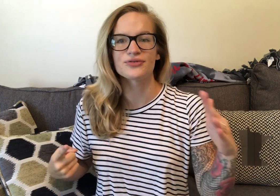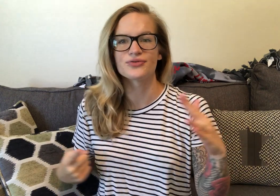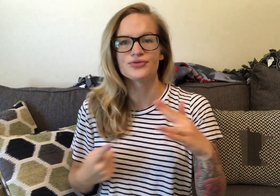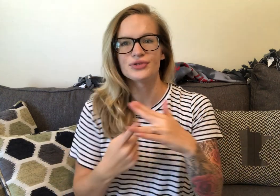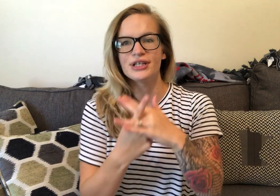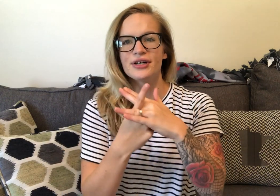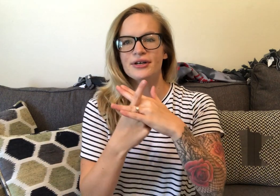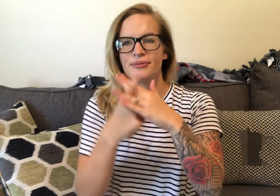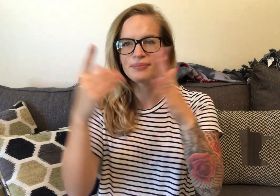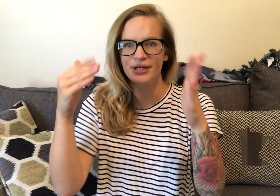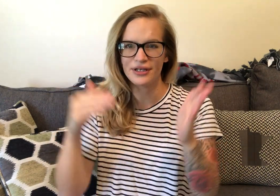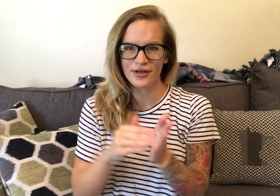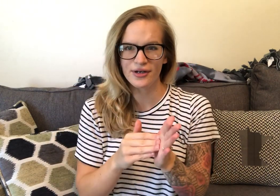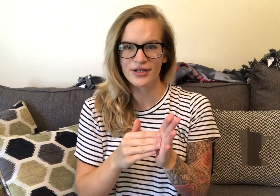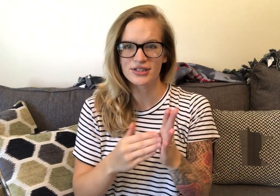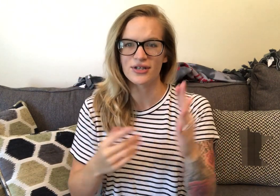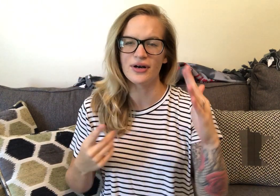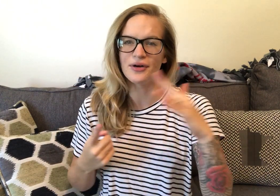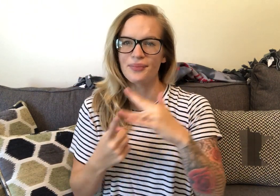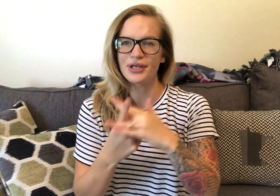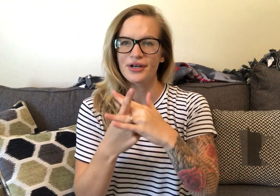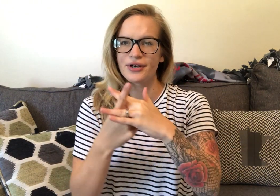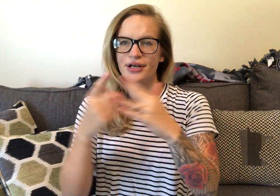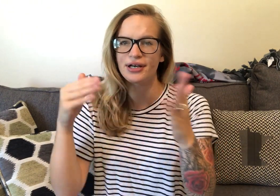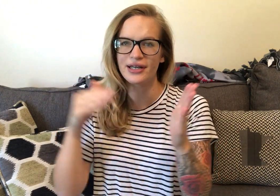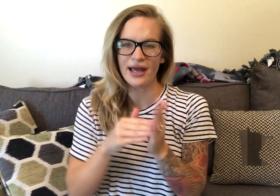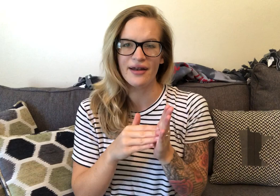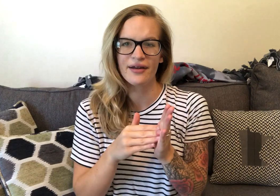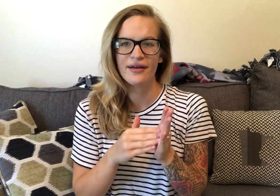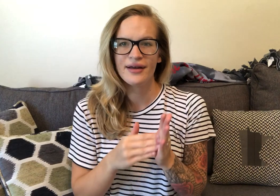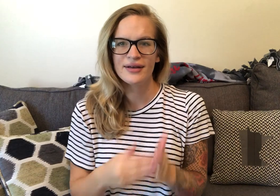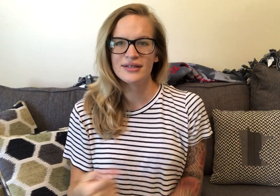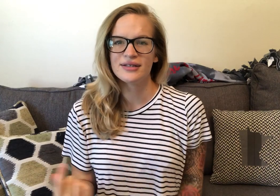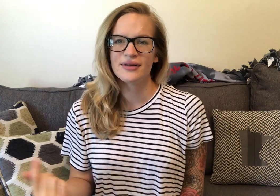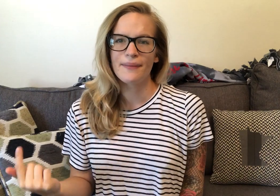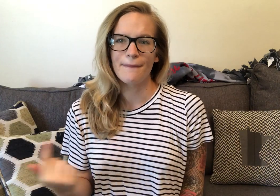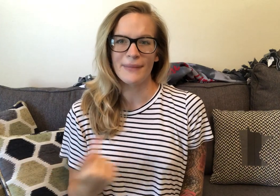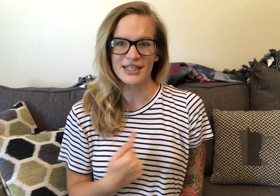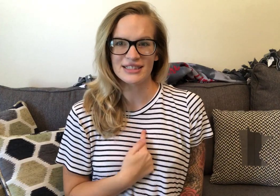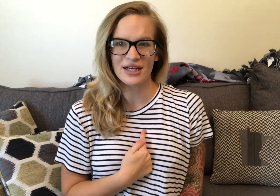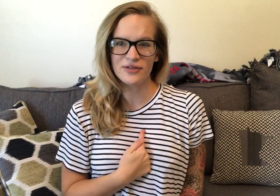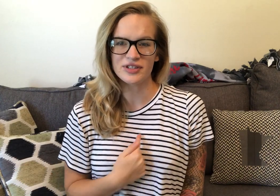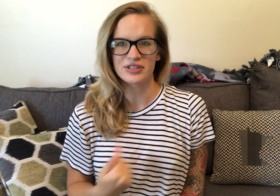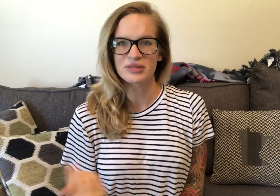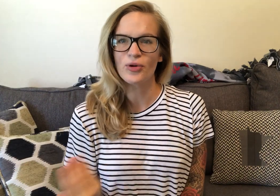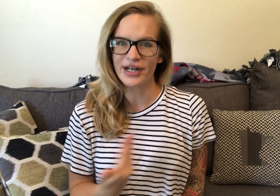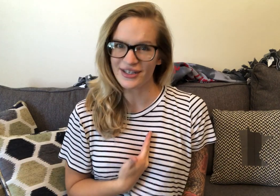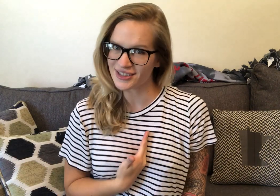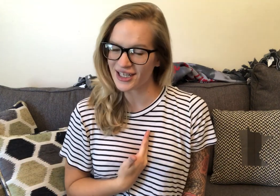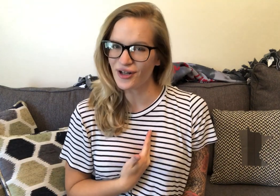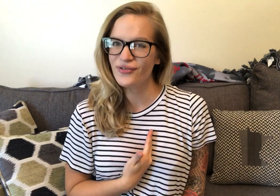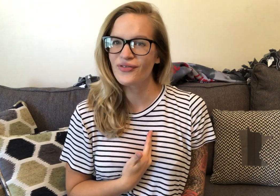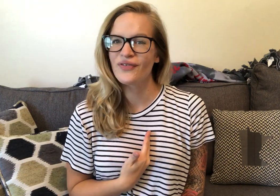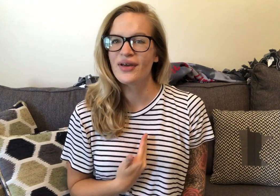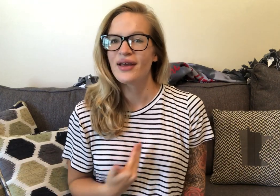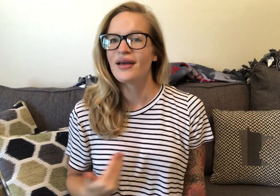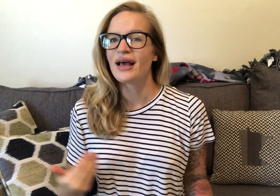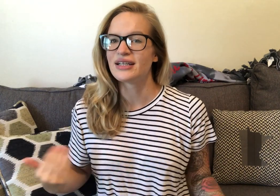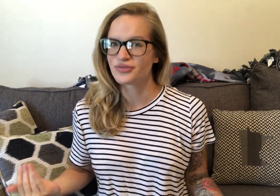reappeared. So appeared again. Myself, so just point at yourself, has